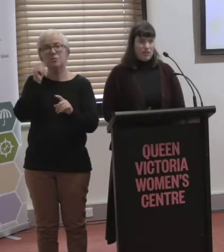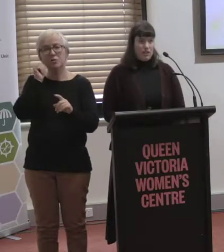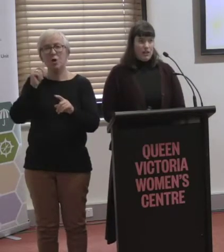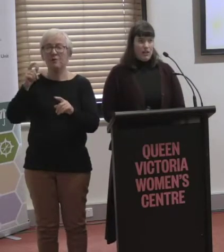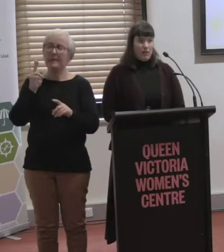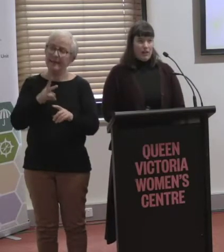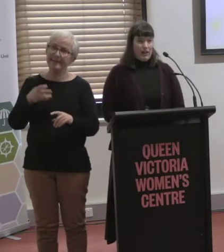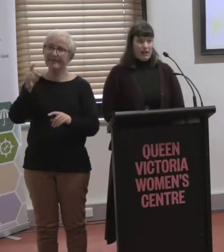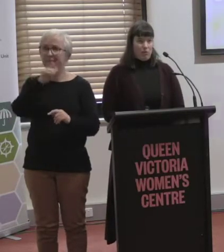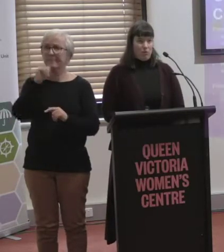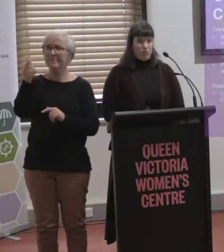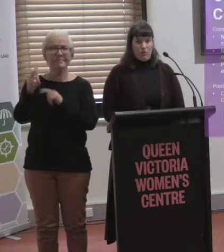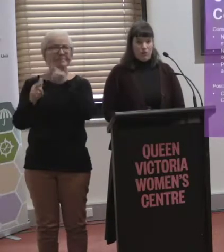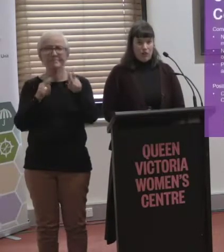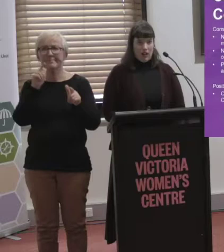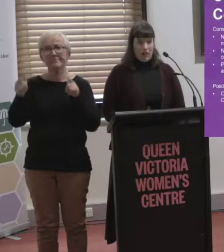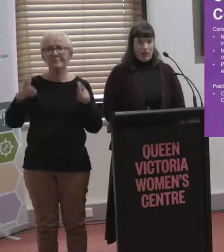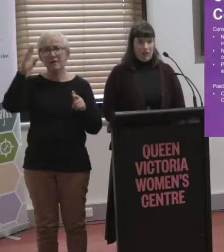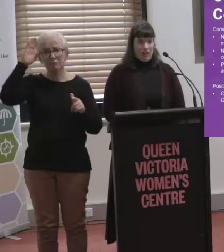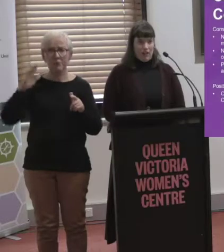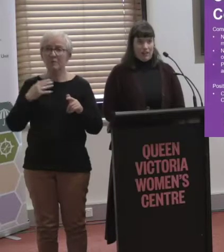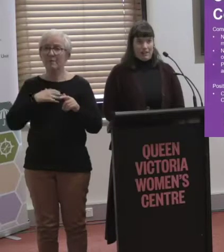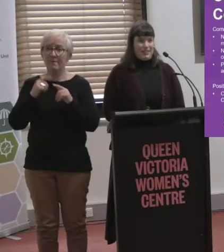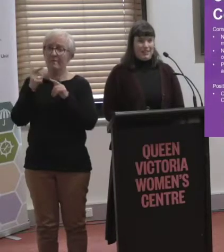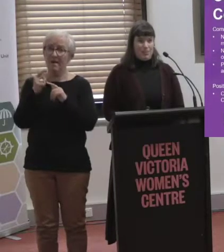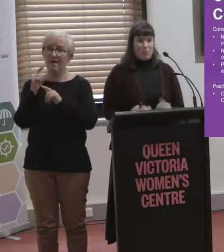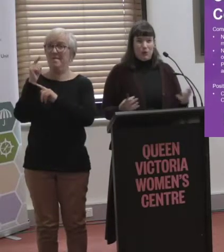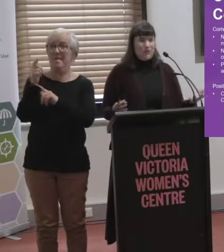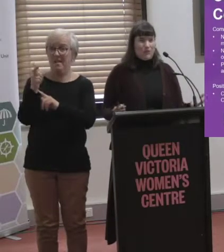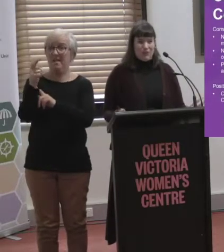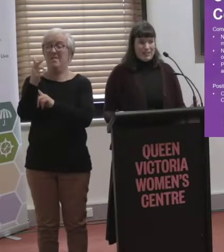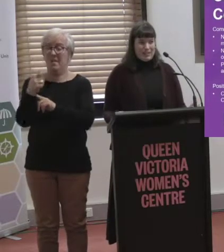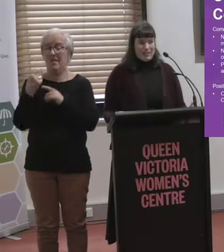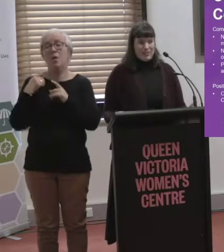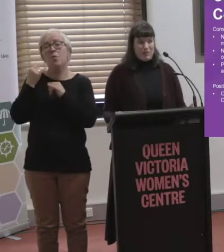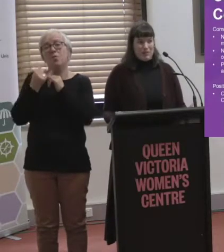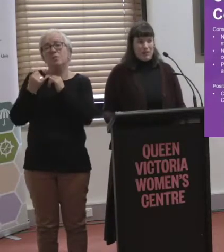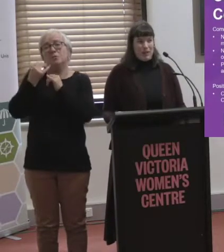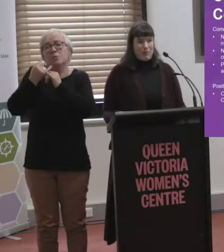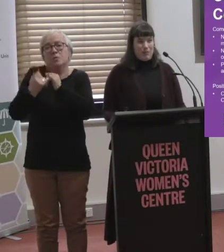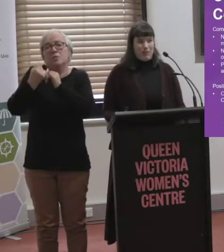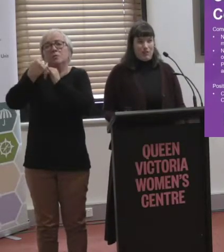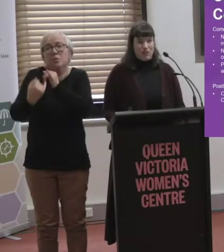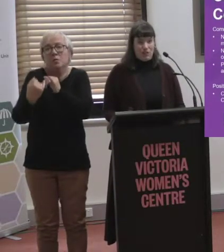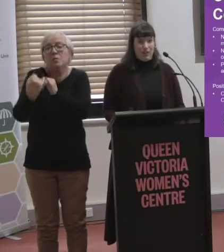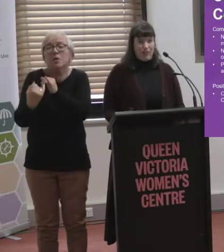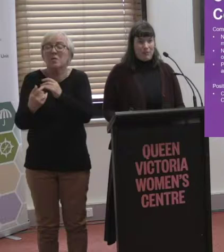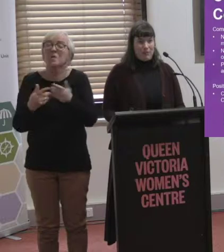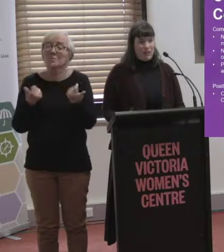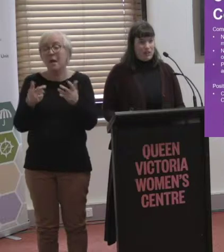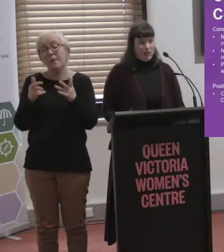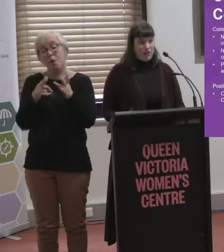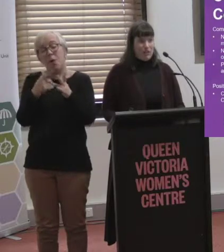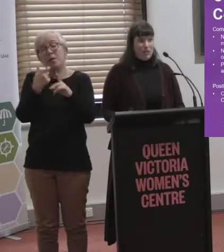issues. The more remote you are, basically the worse your transport is, which might be OK if you can drive,